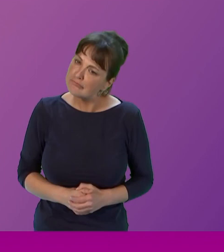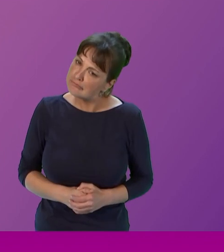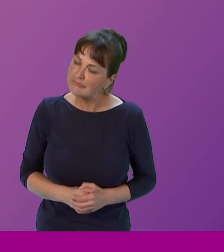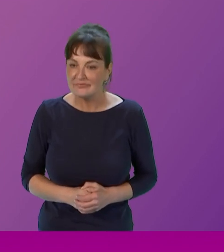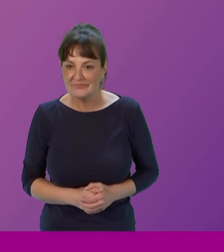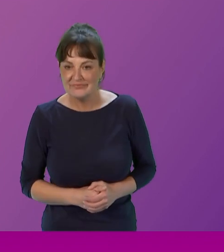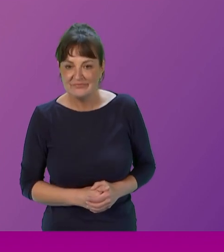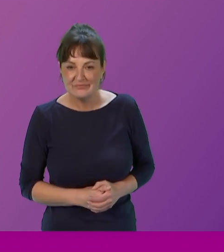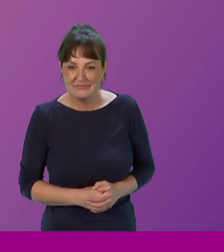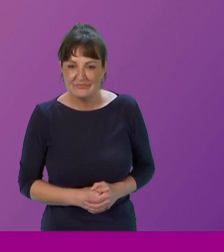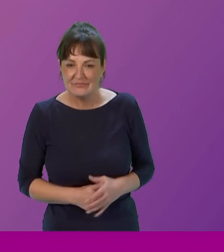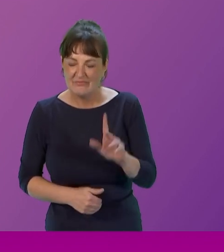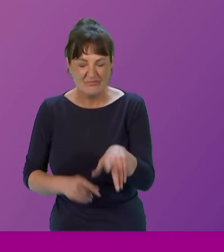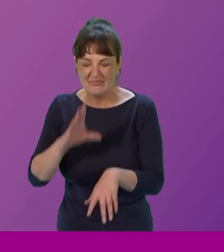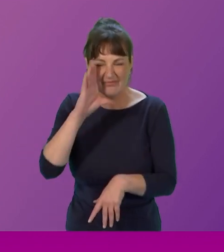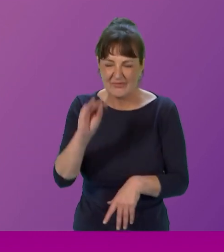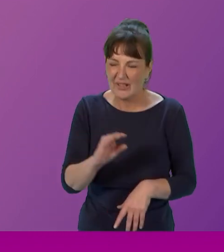a real fucker. Oh, I've said it.